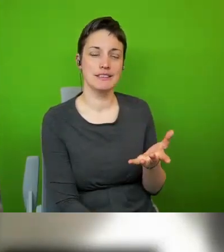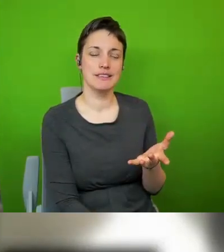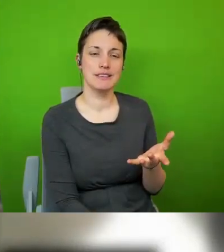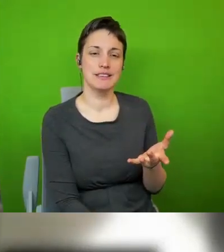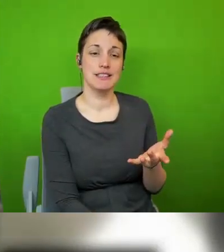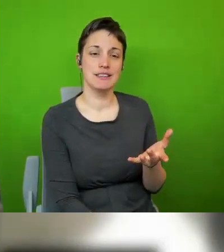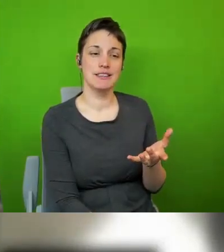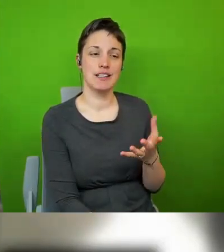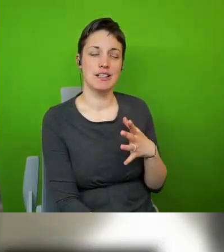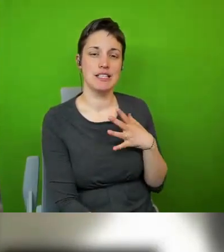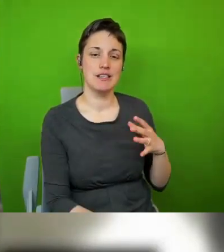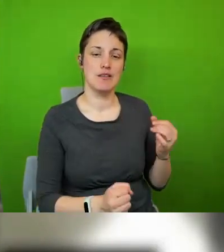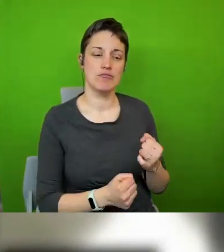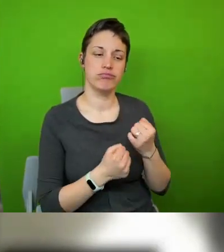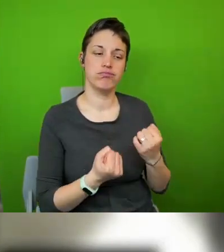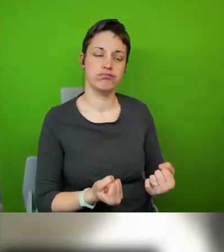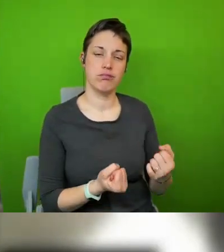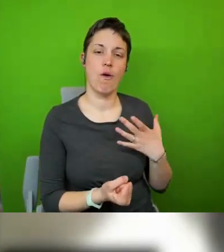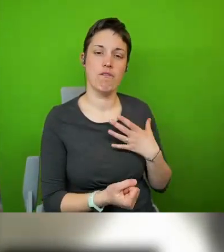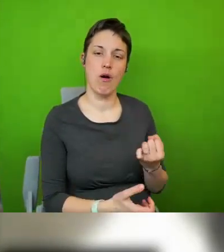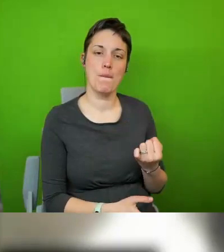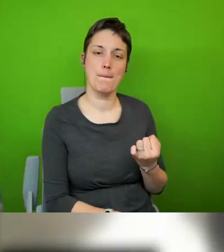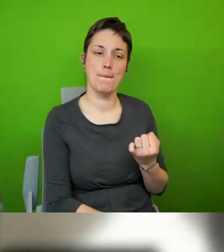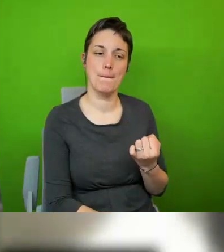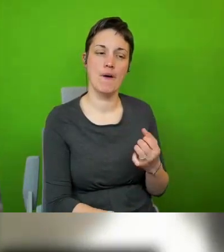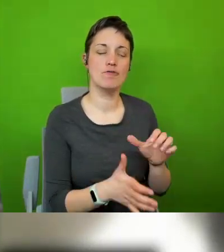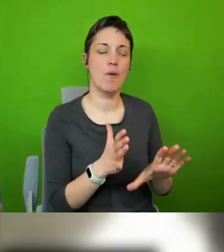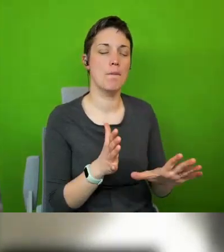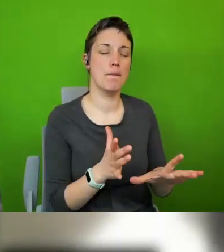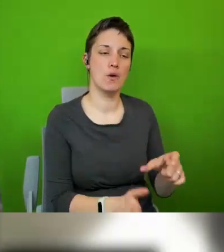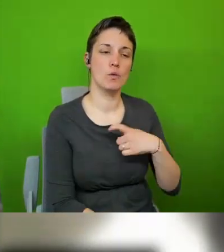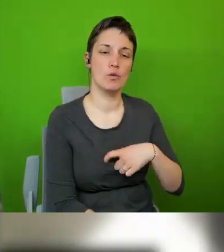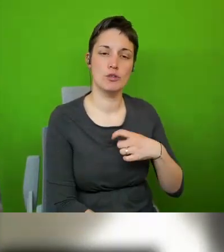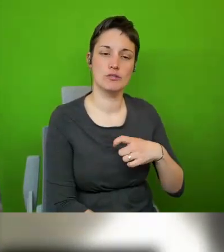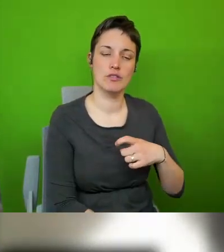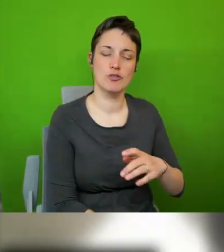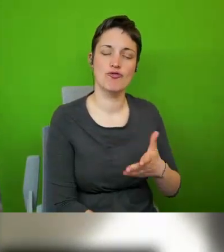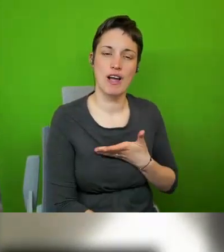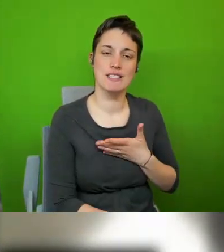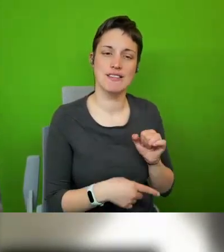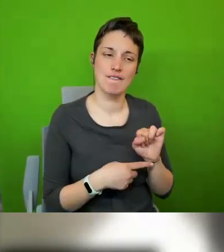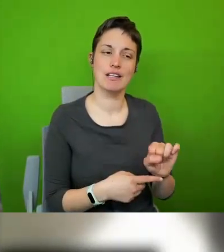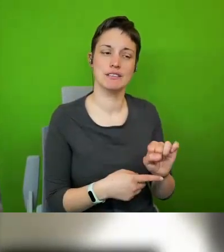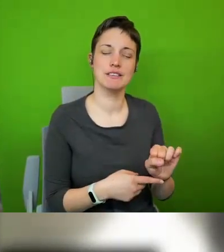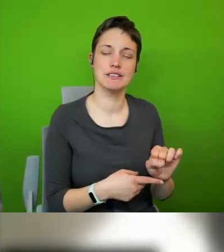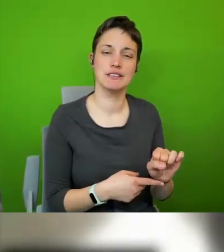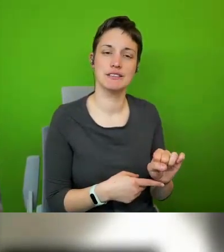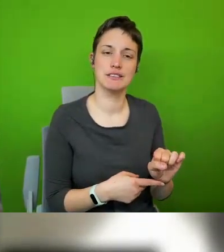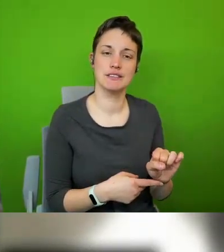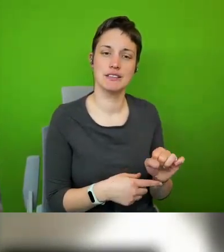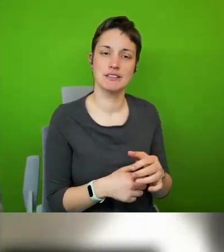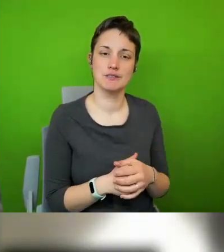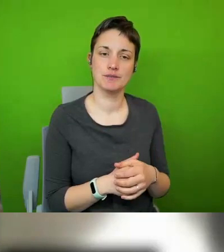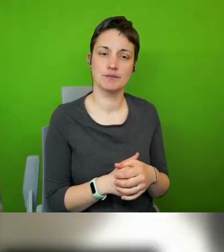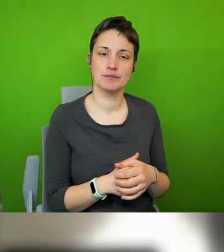human rights defenders to consider that some claims on the local level are perhaps not in line with what human rights